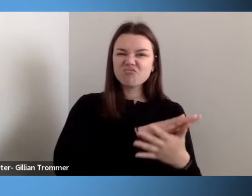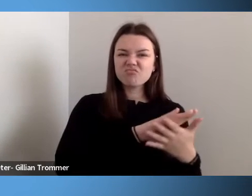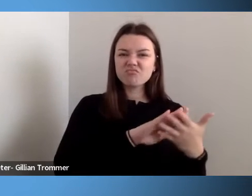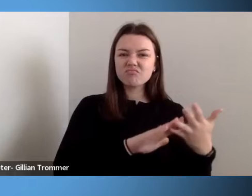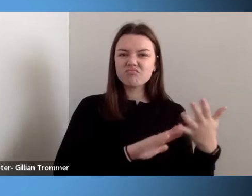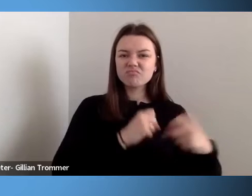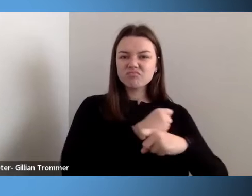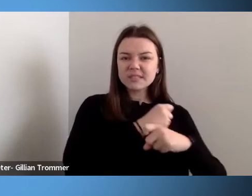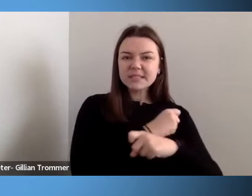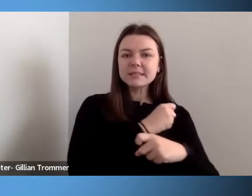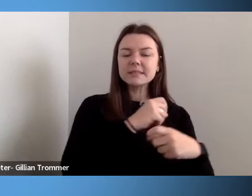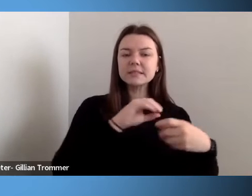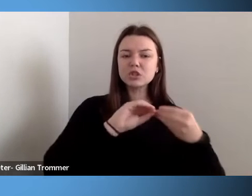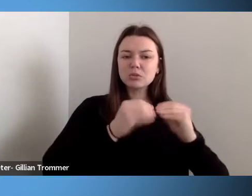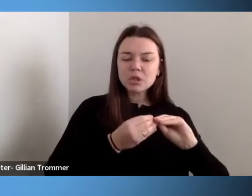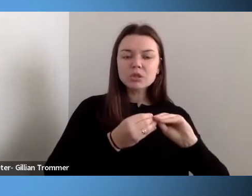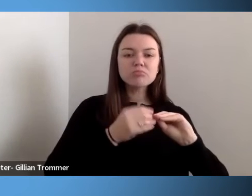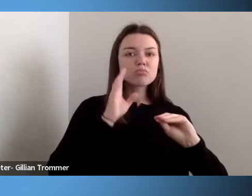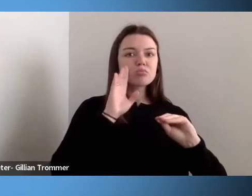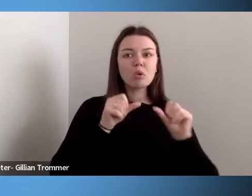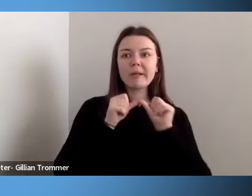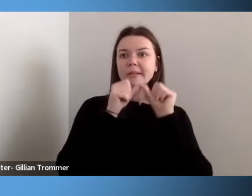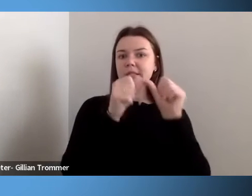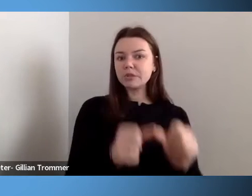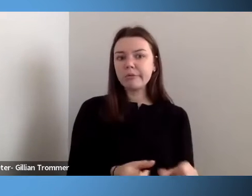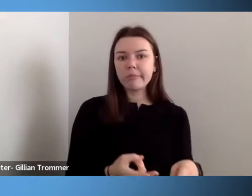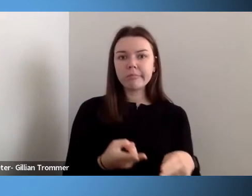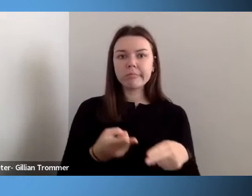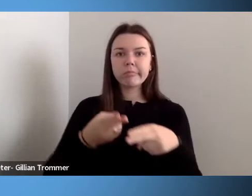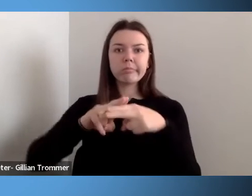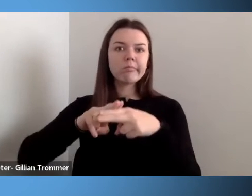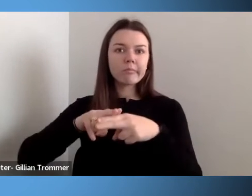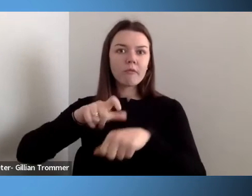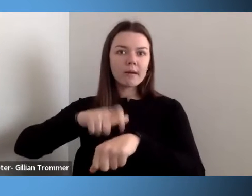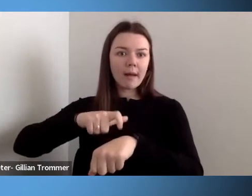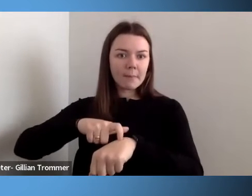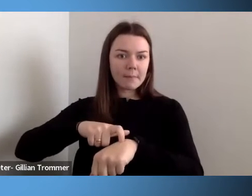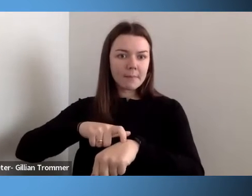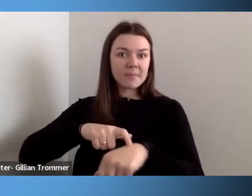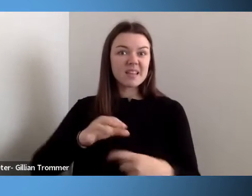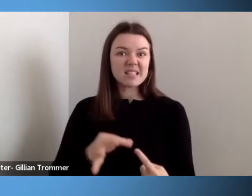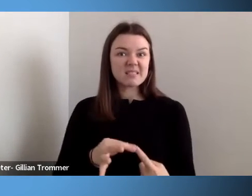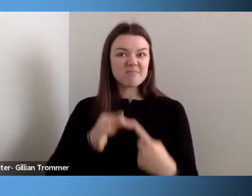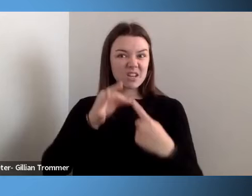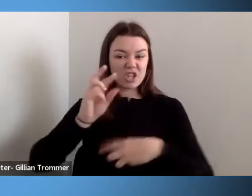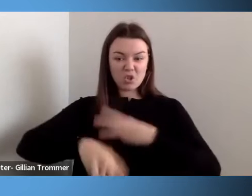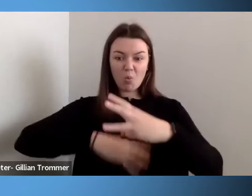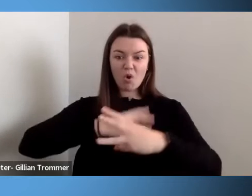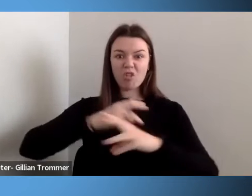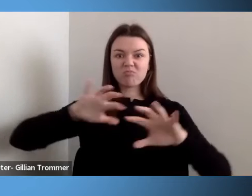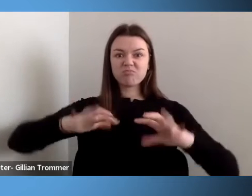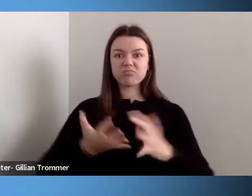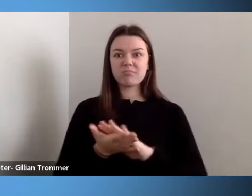continue to compound over time and especially as the world ages. We have been